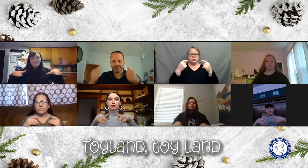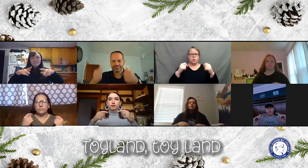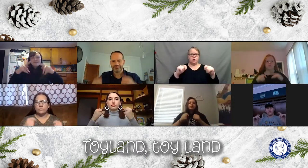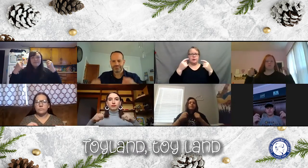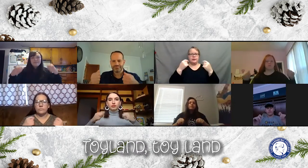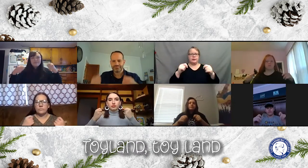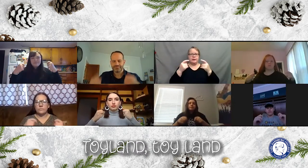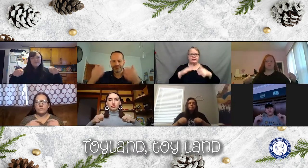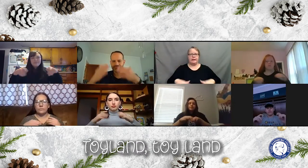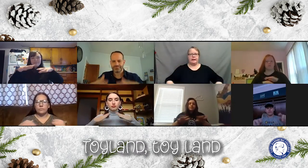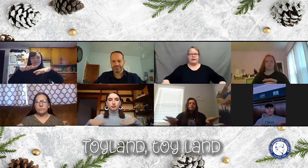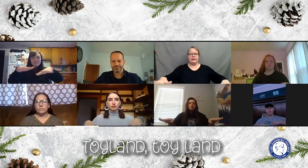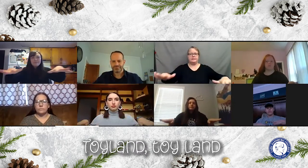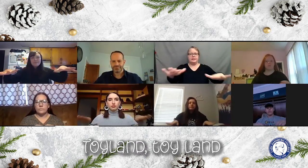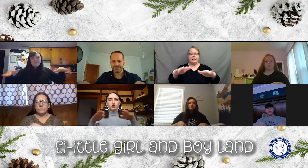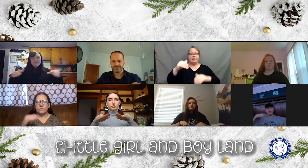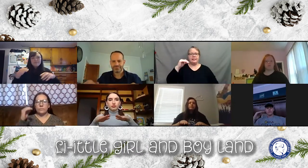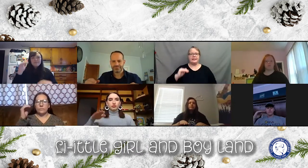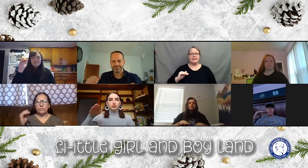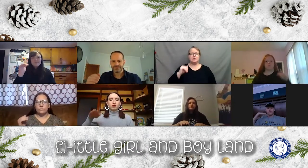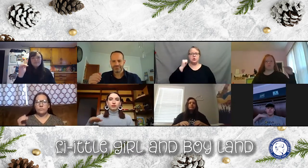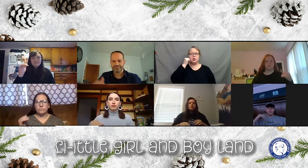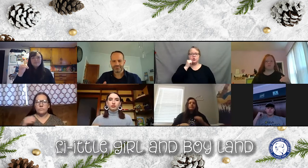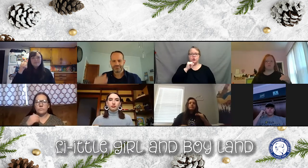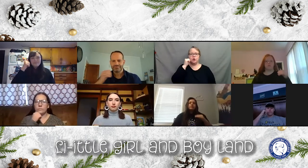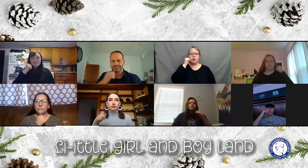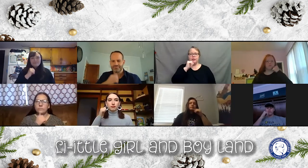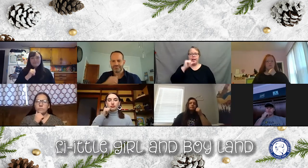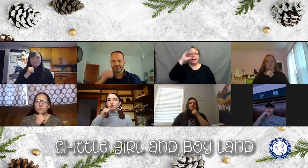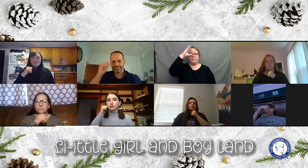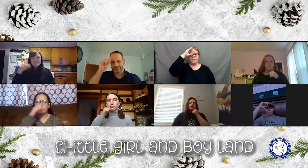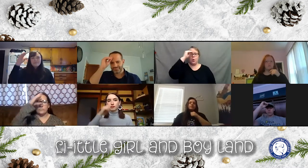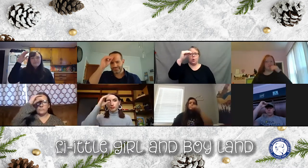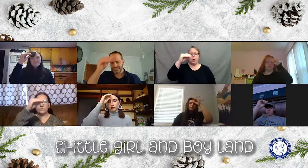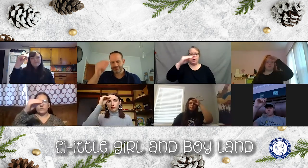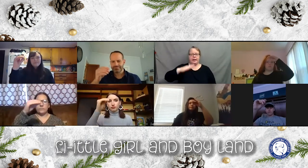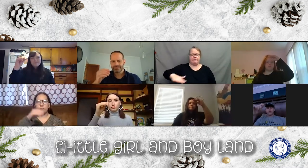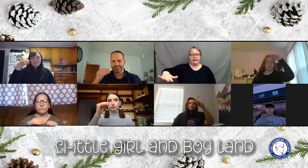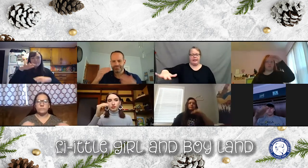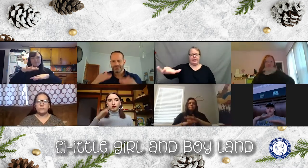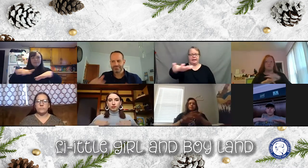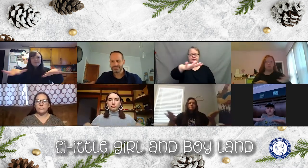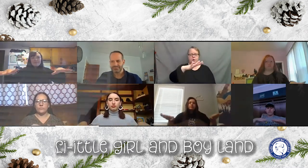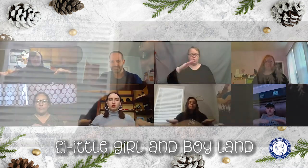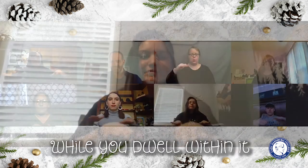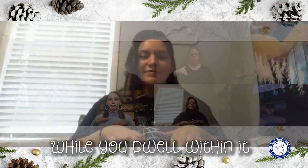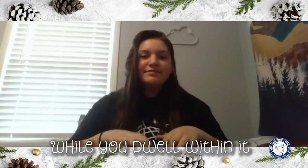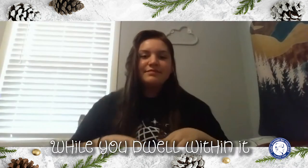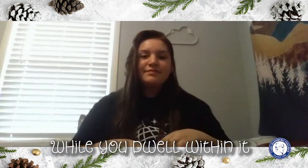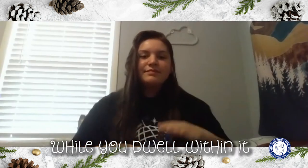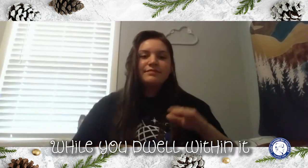Toilet, Toilet, Toilet, girl of Toilet,